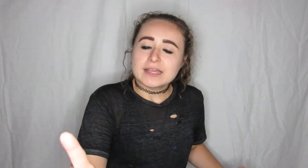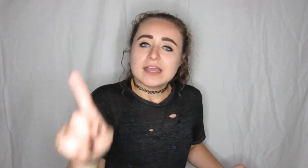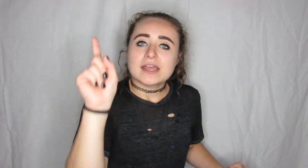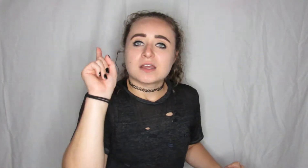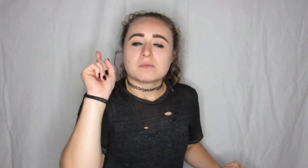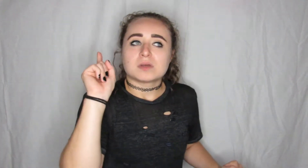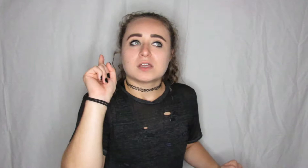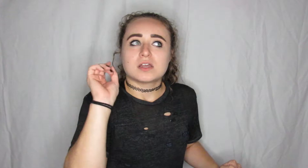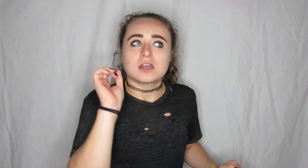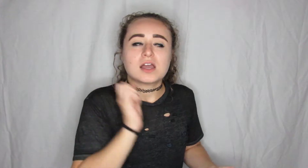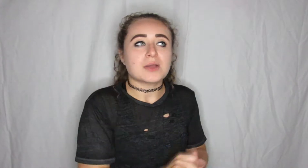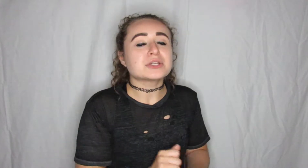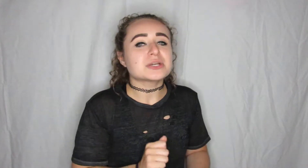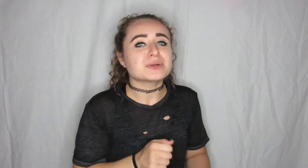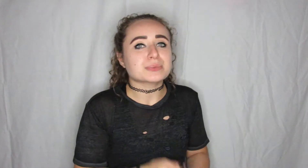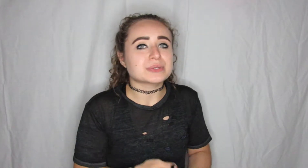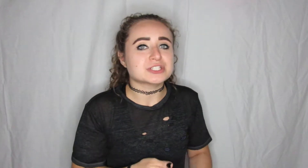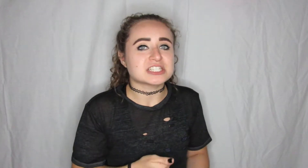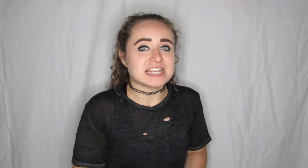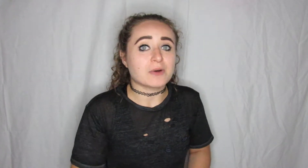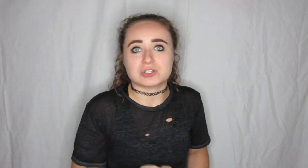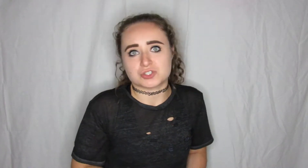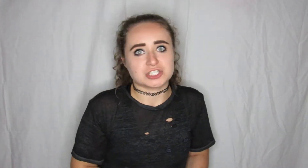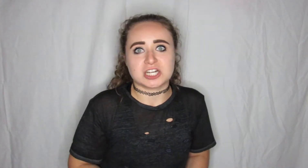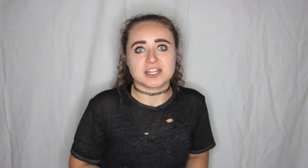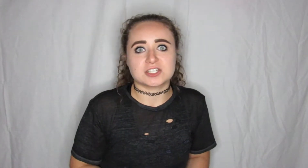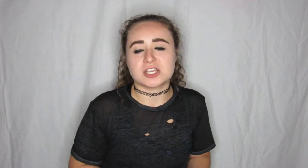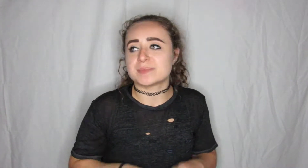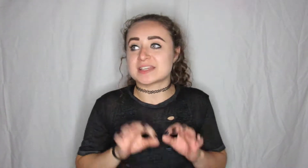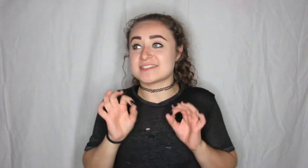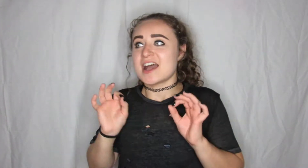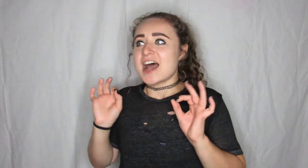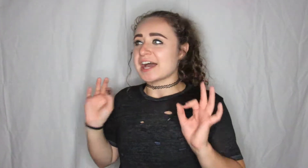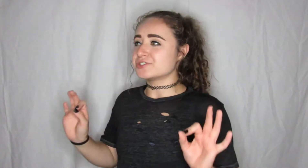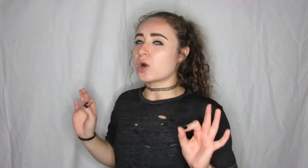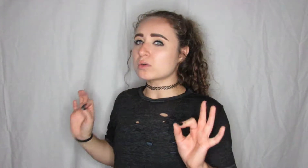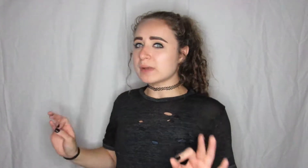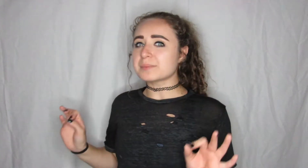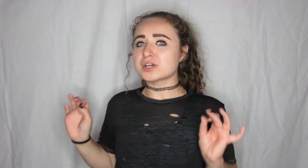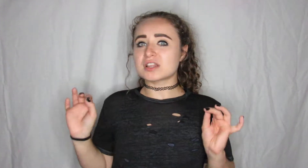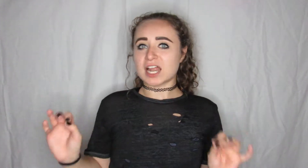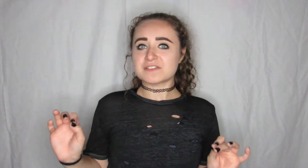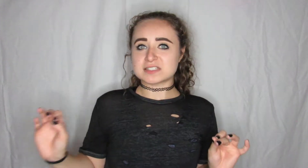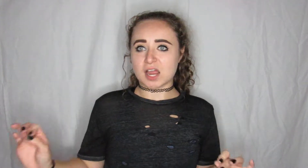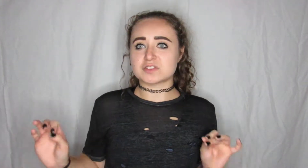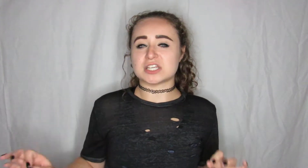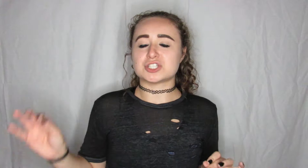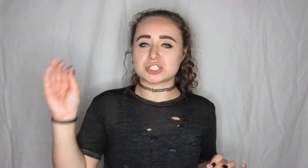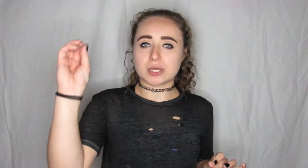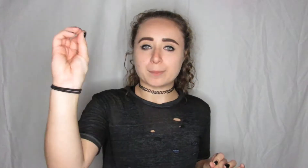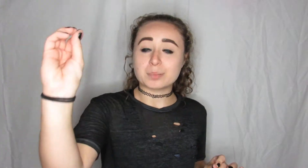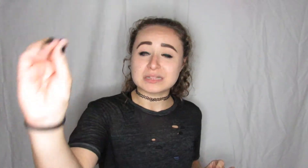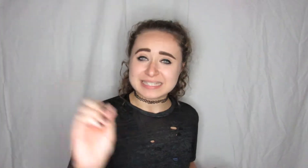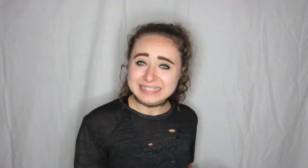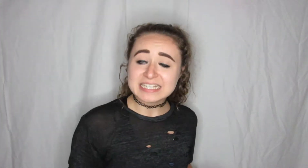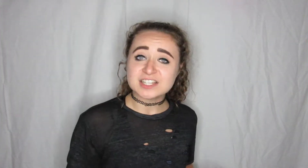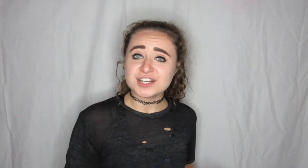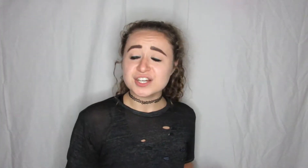am I wish I would have wrote this shit down or screenshot of this shit because I don't remember a lot of these conversations completely clear